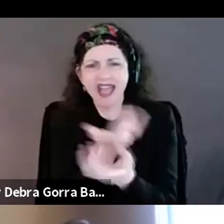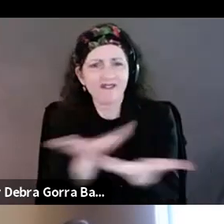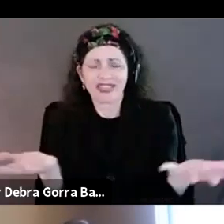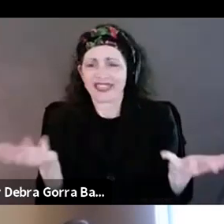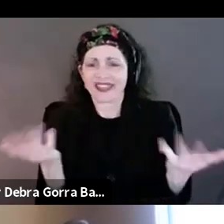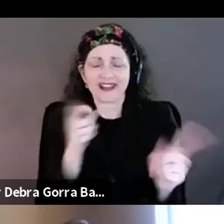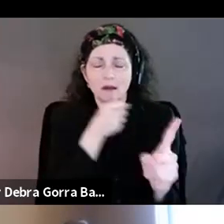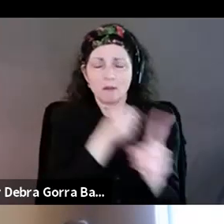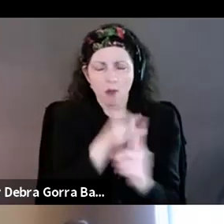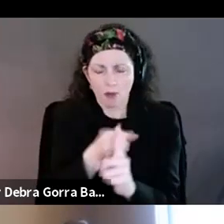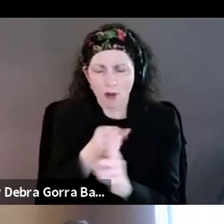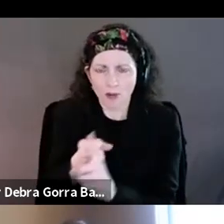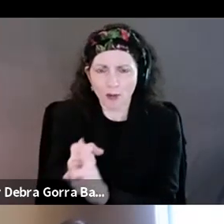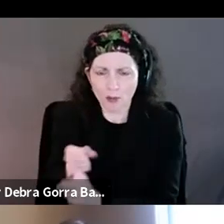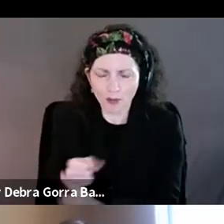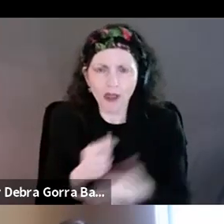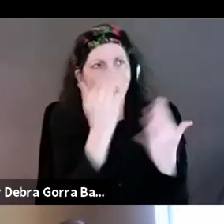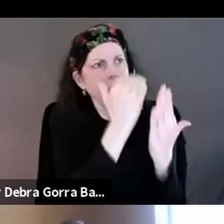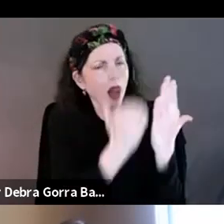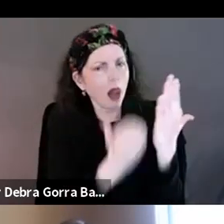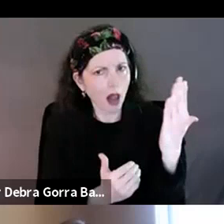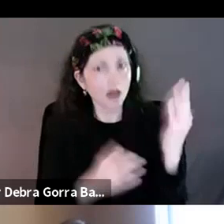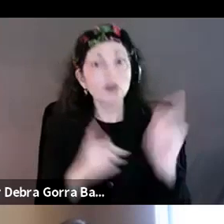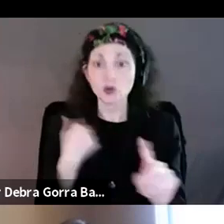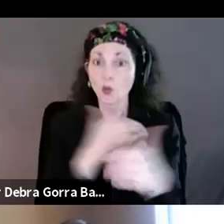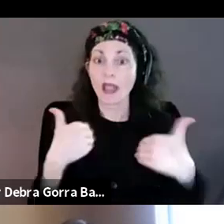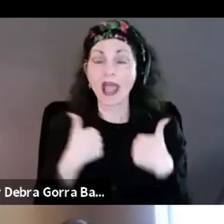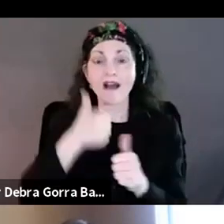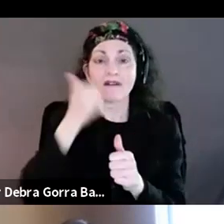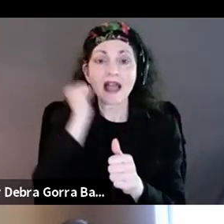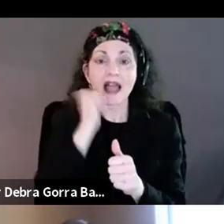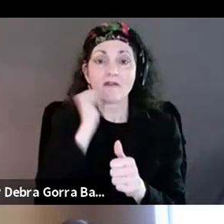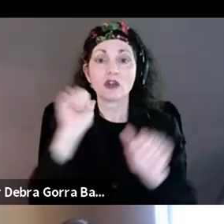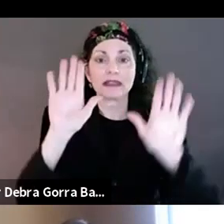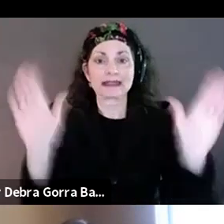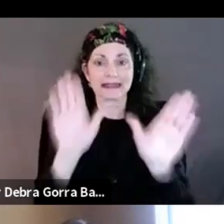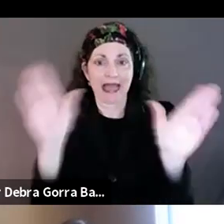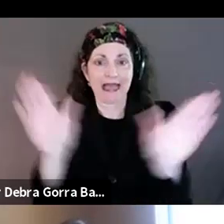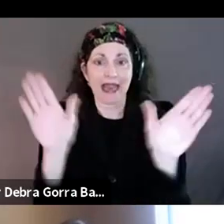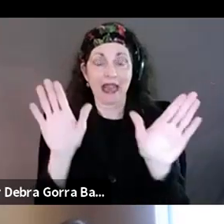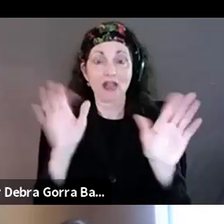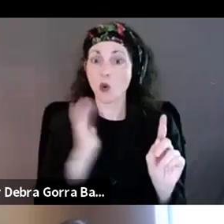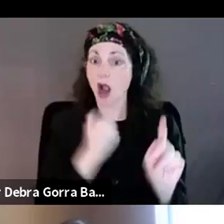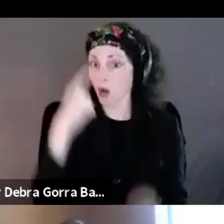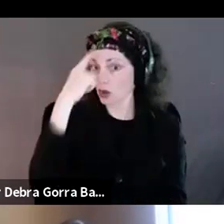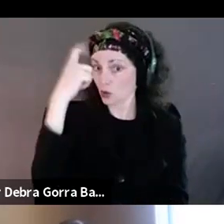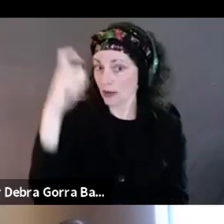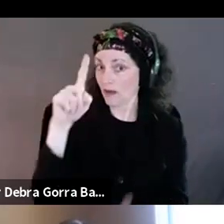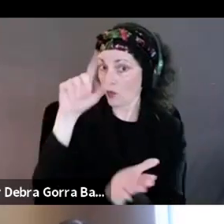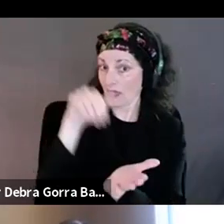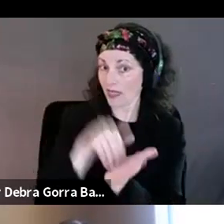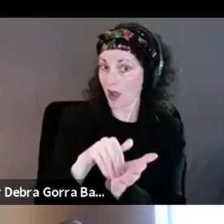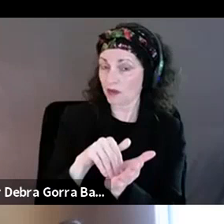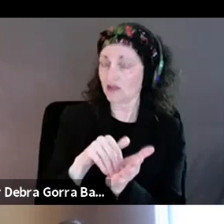lot, and so we host these every Sunday, and our dream of 1,000 is now translated